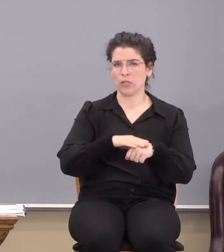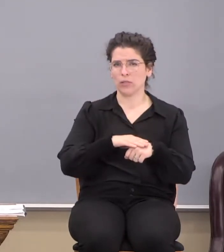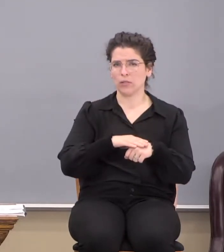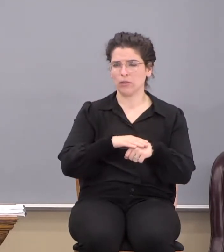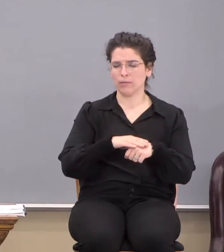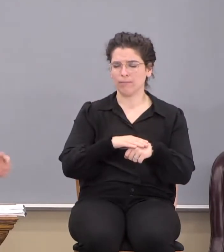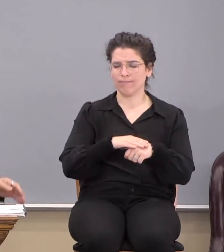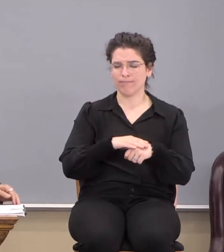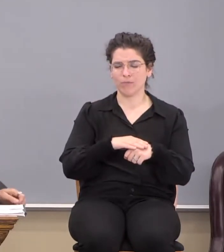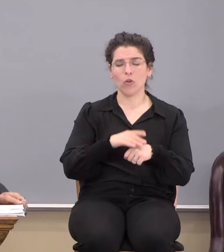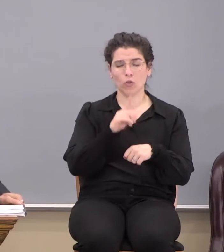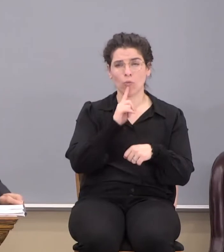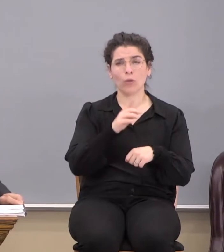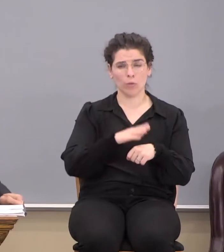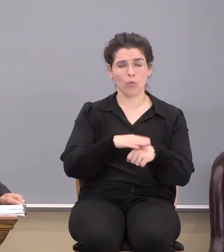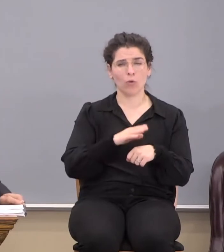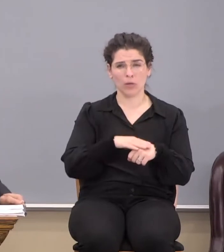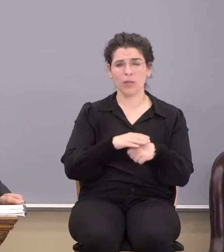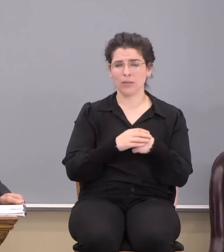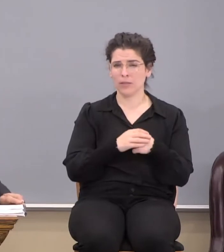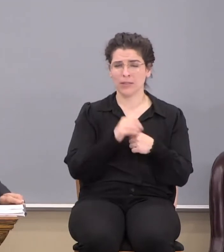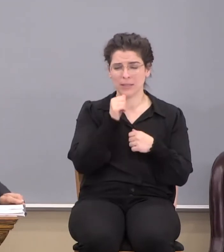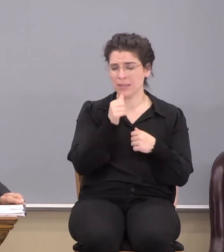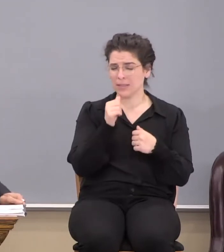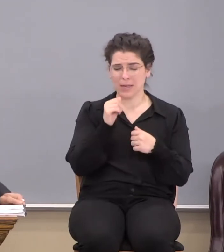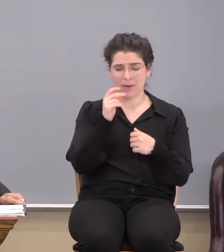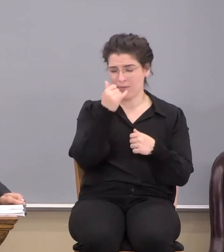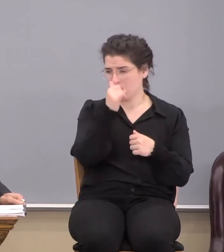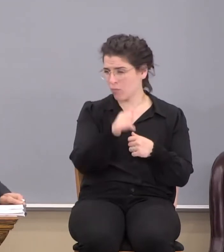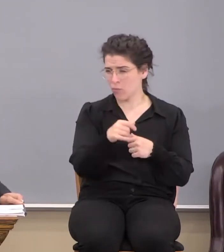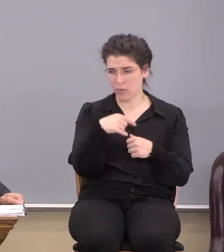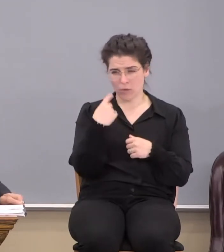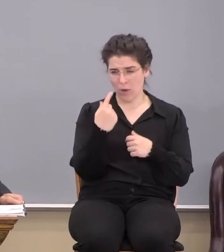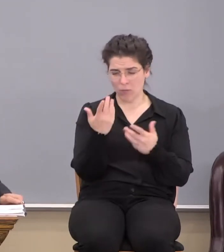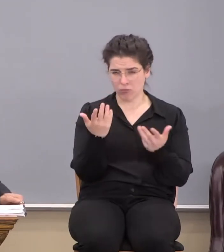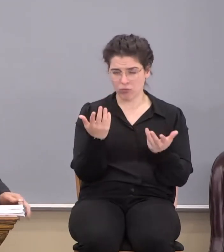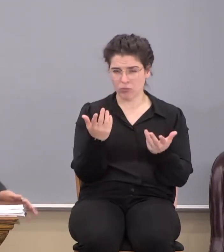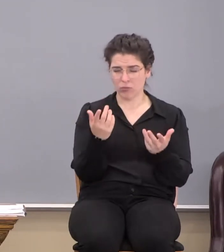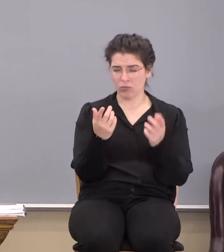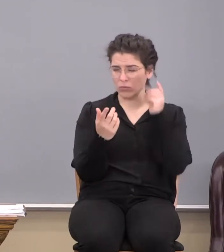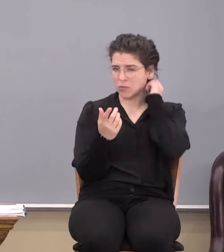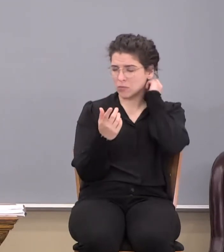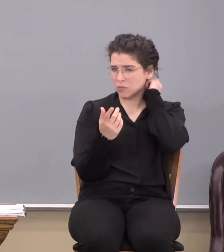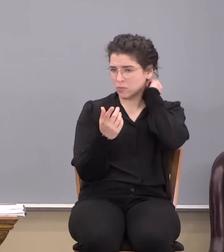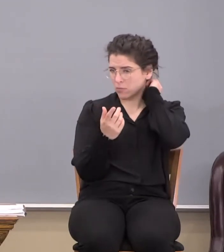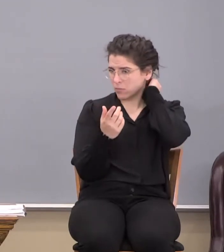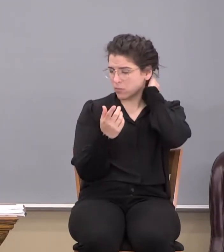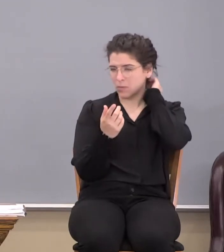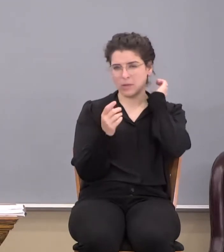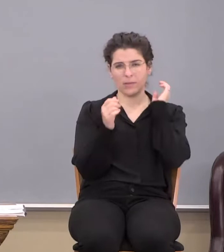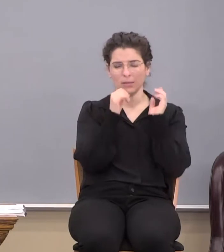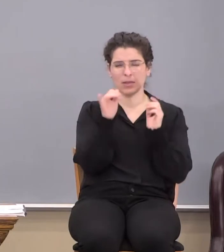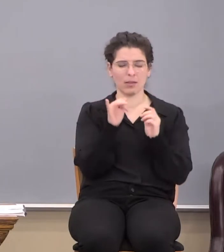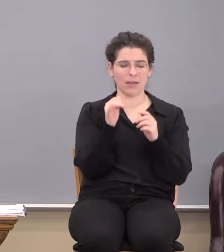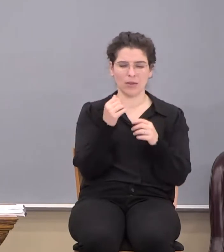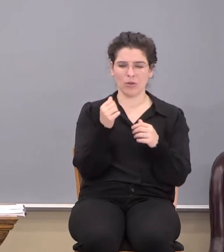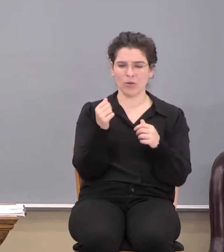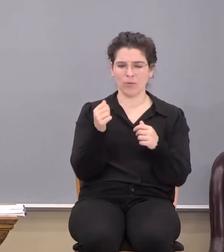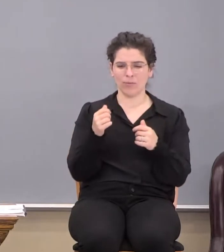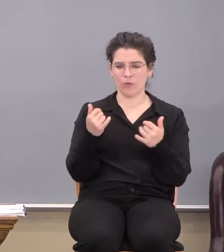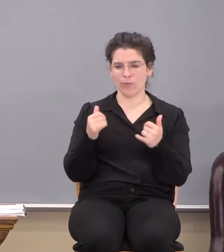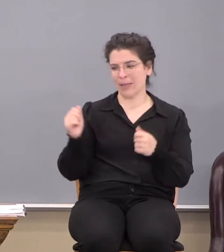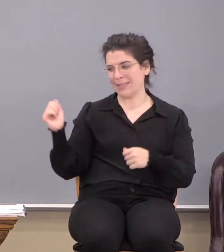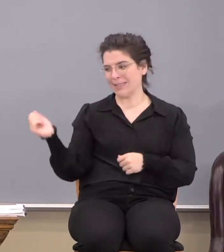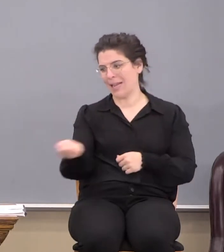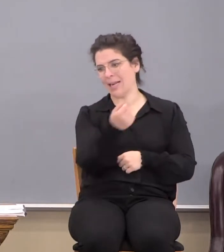They really are warnings. He's not messing around. Okay? It's not like if you're playing tennis and,